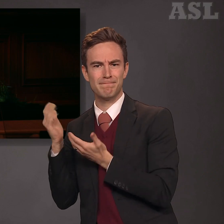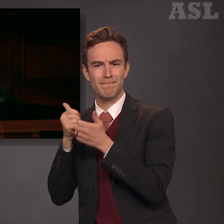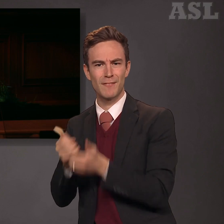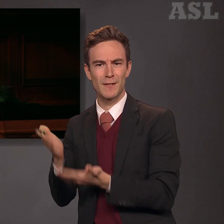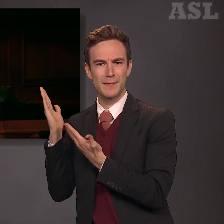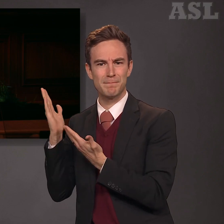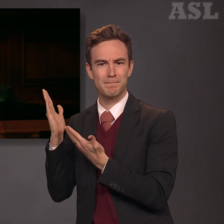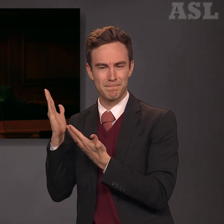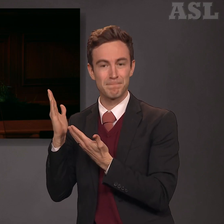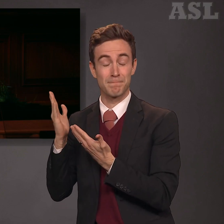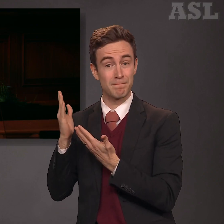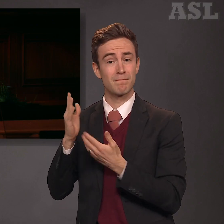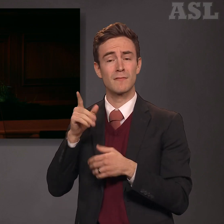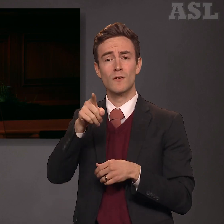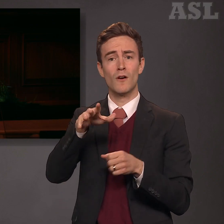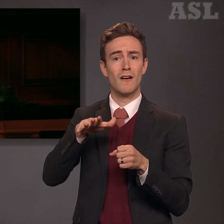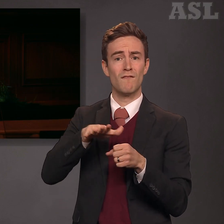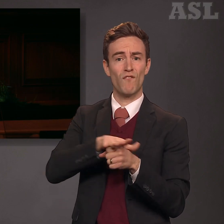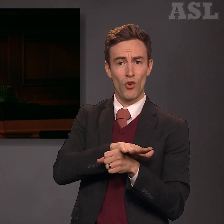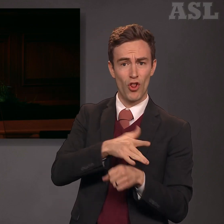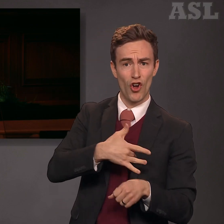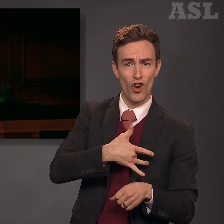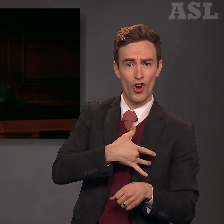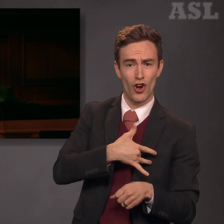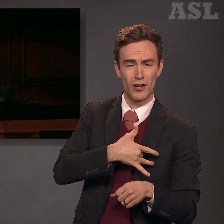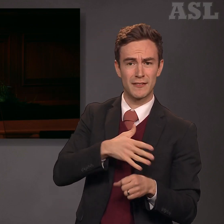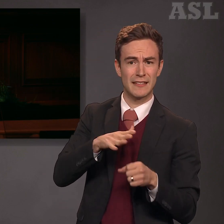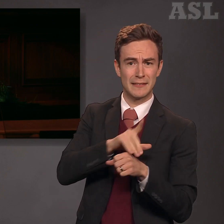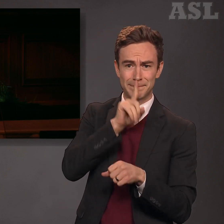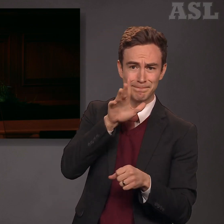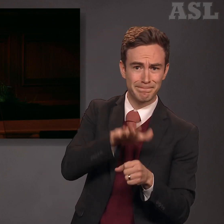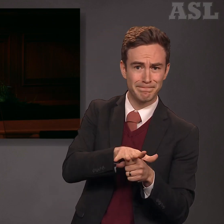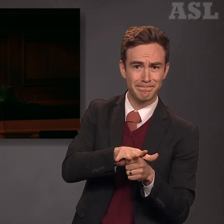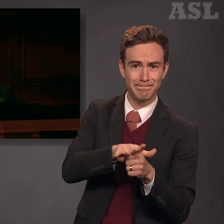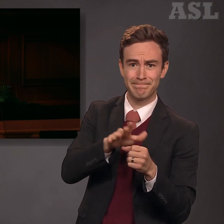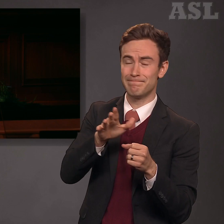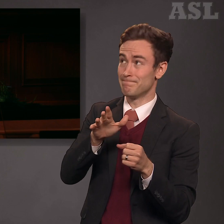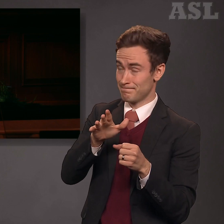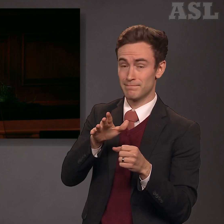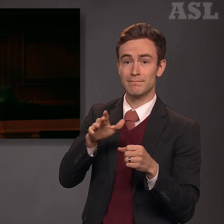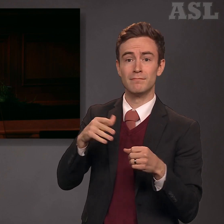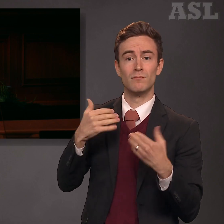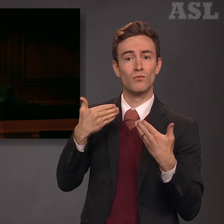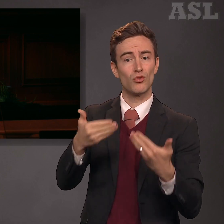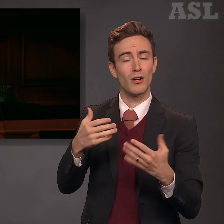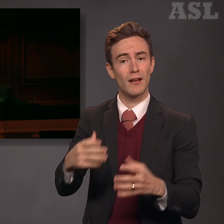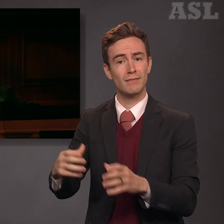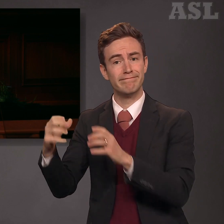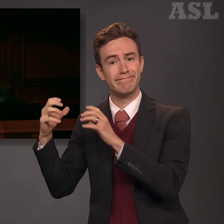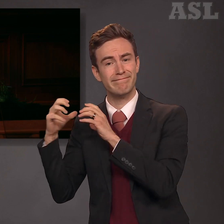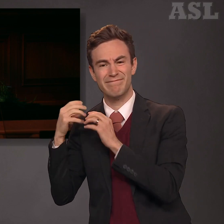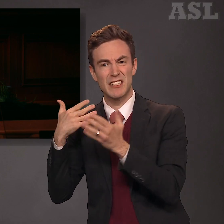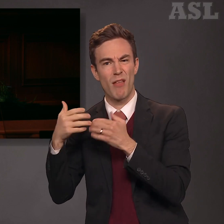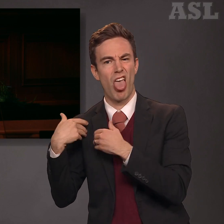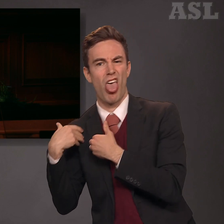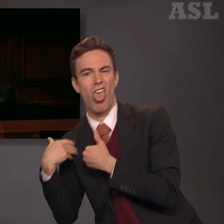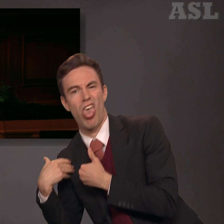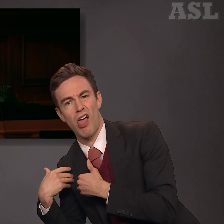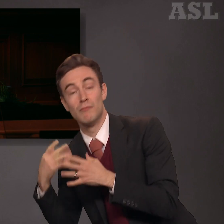and wholeheartedly. Take up your cross, however heavy it may be, and